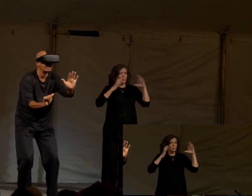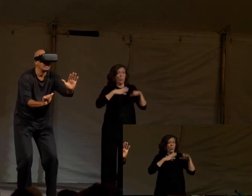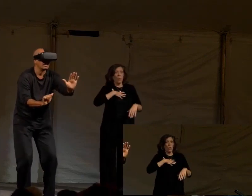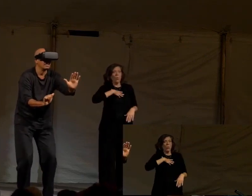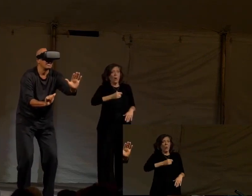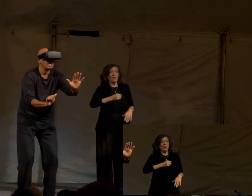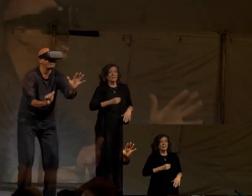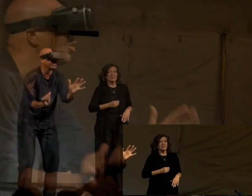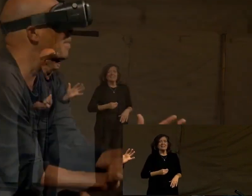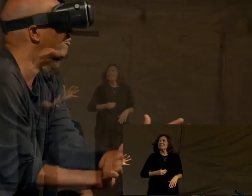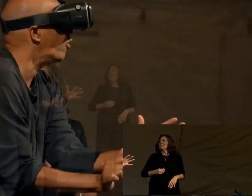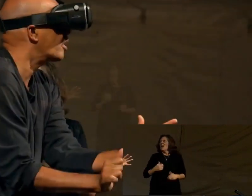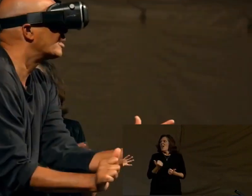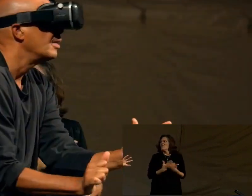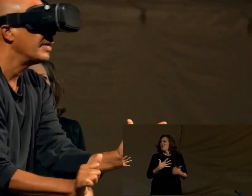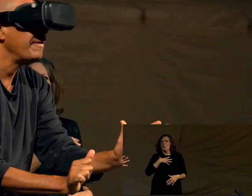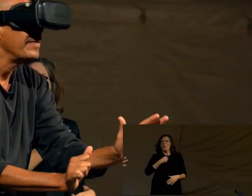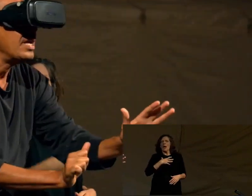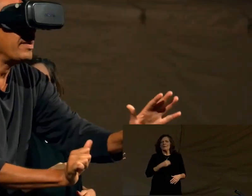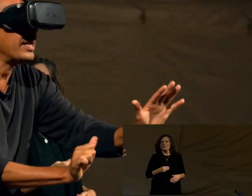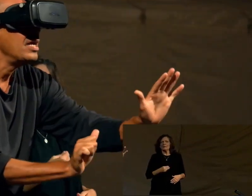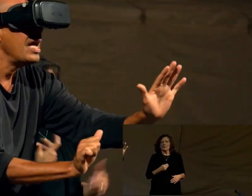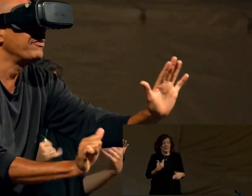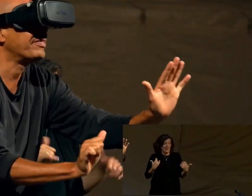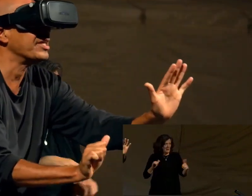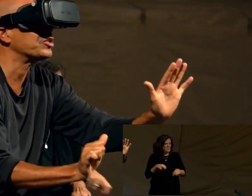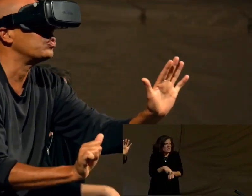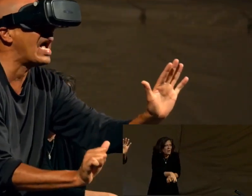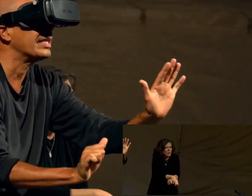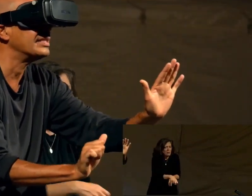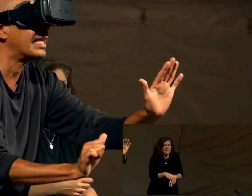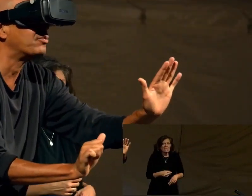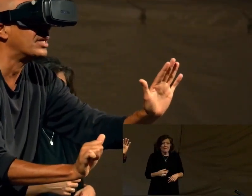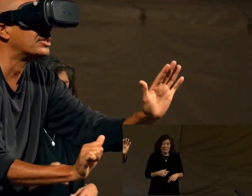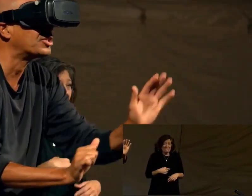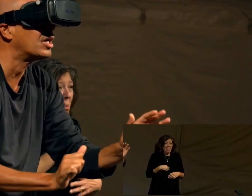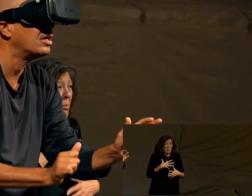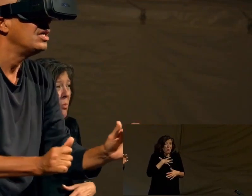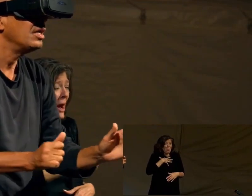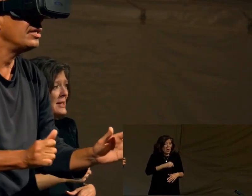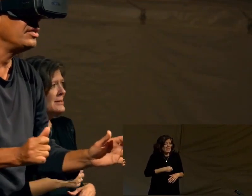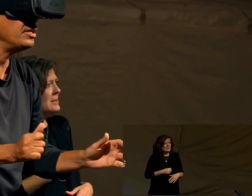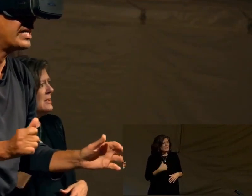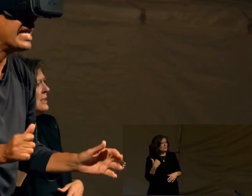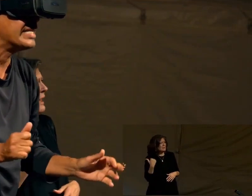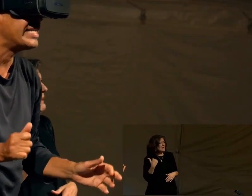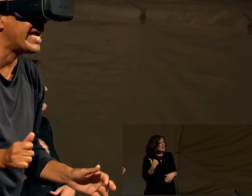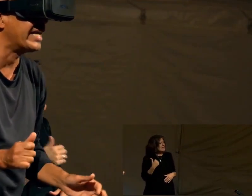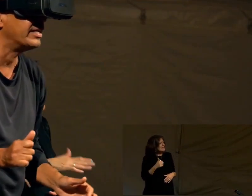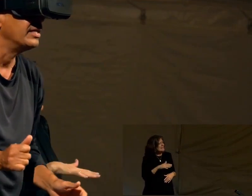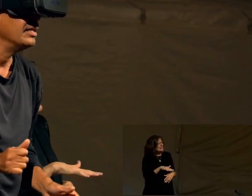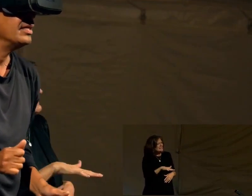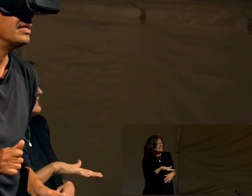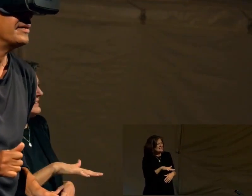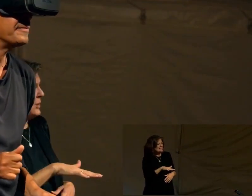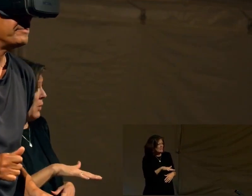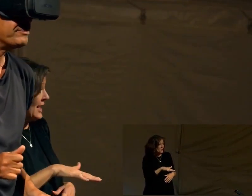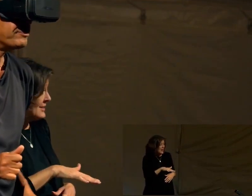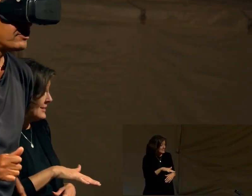I'm still on my force I'm like everything is white he's like well sir you you're kind of dead